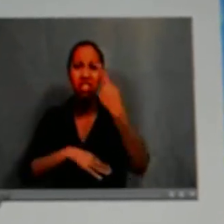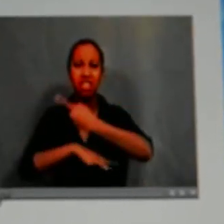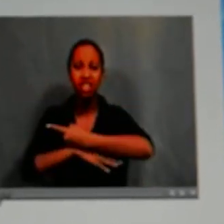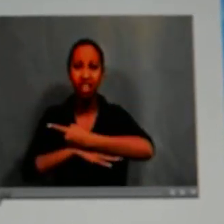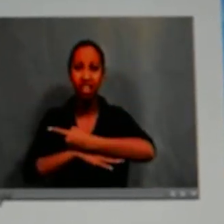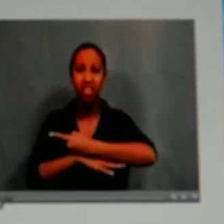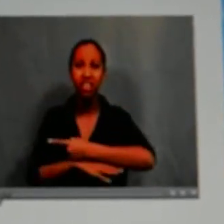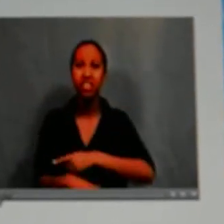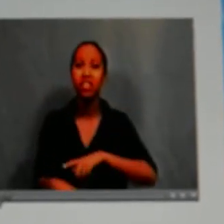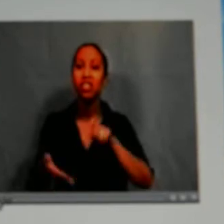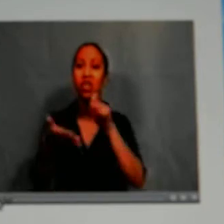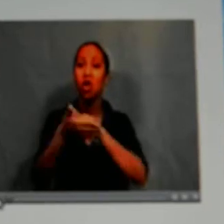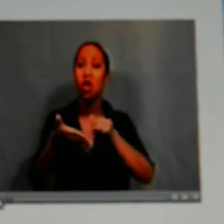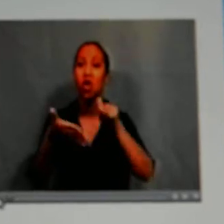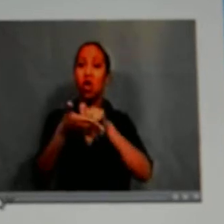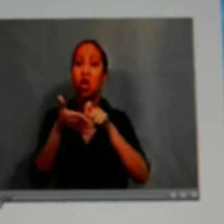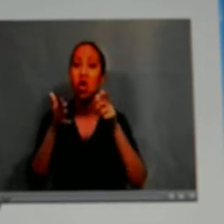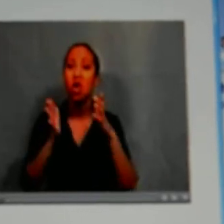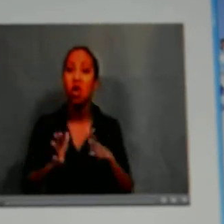Awful Day.